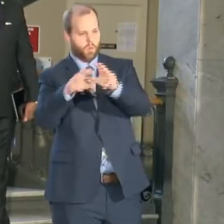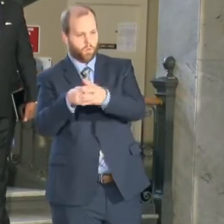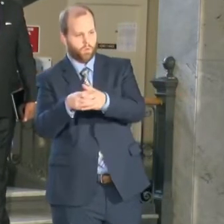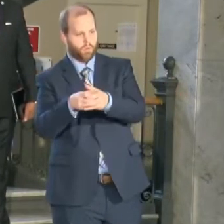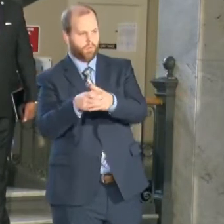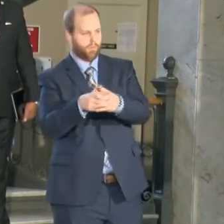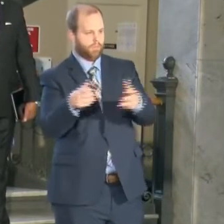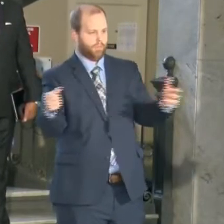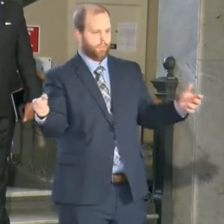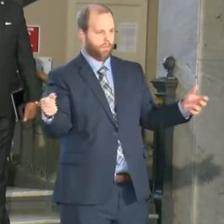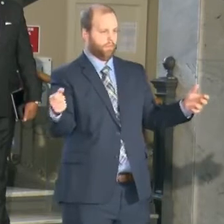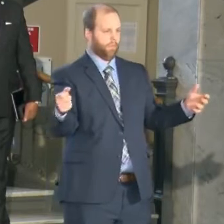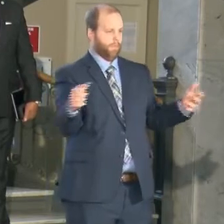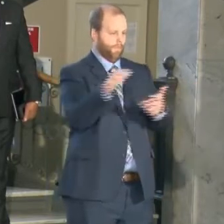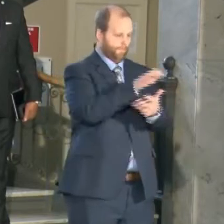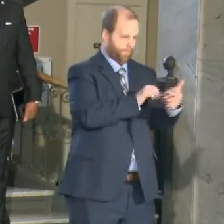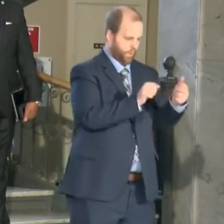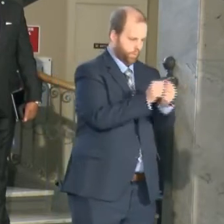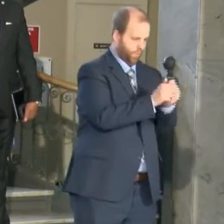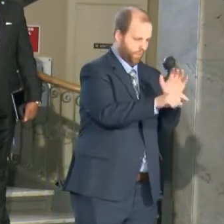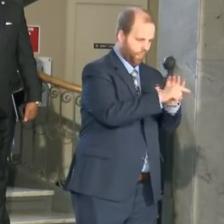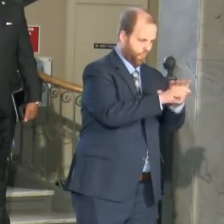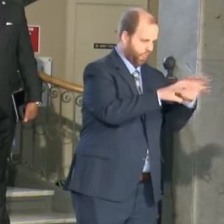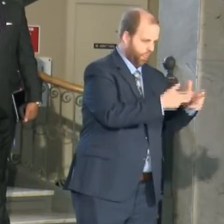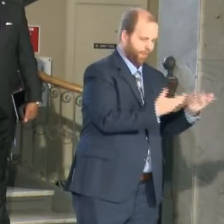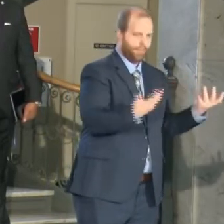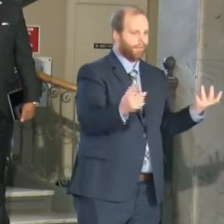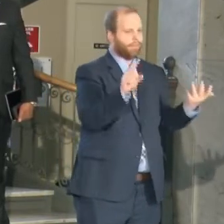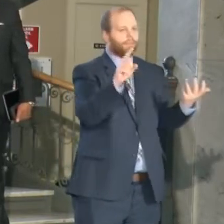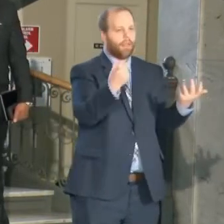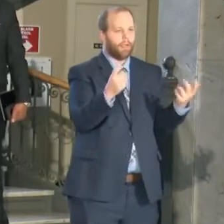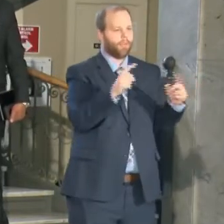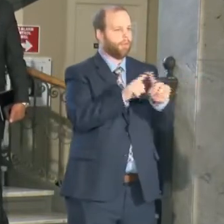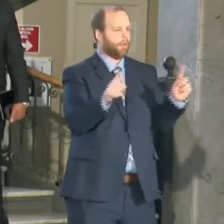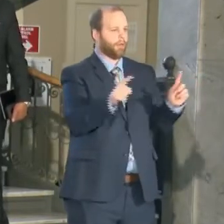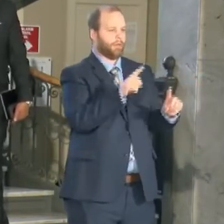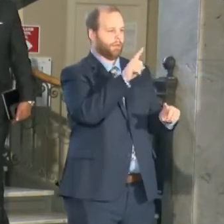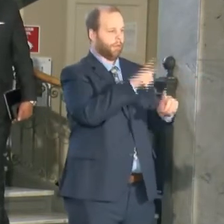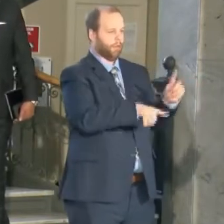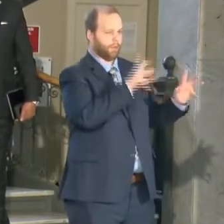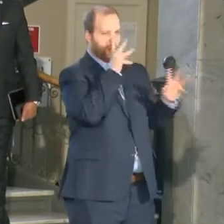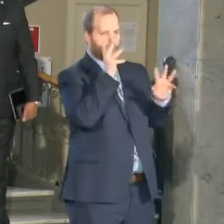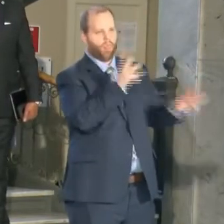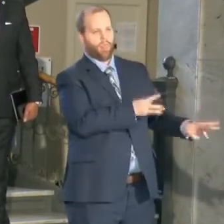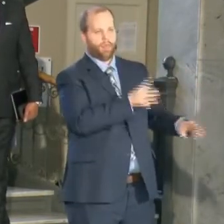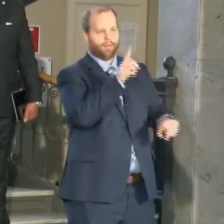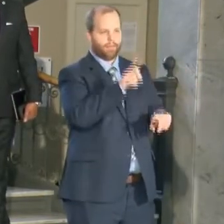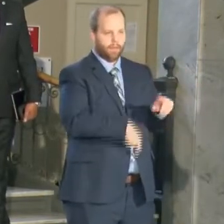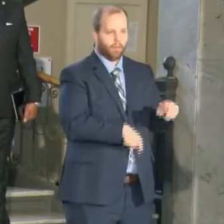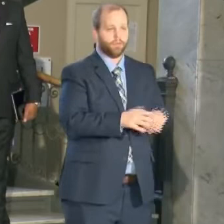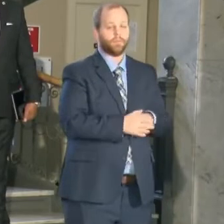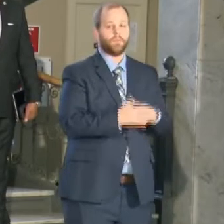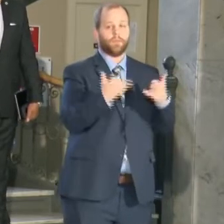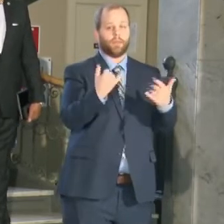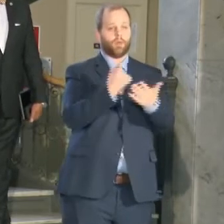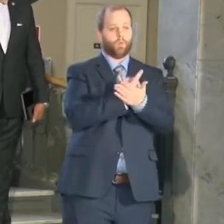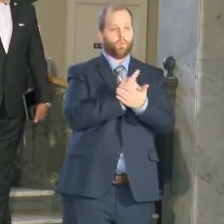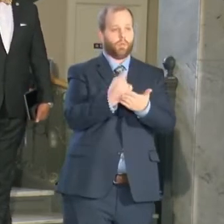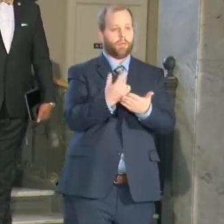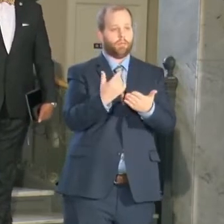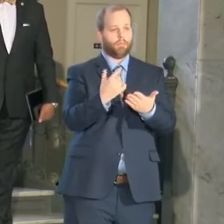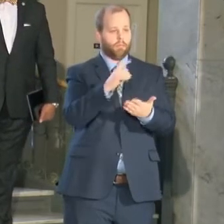but at the same time, we can't give up on our youth. This week we have a courageous conversations with the police.